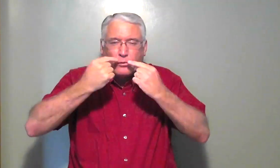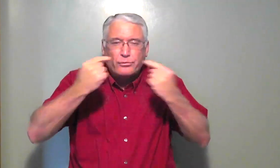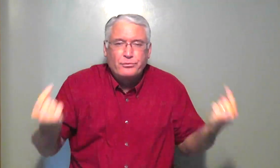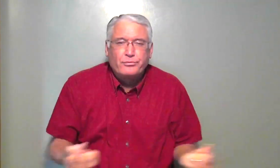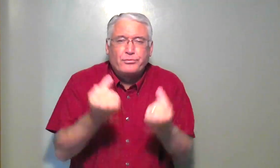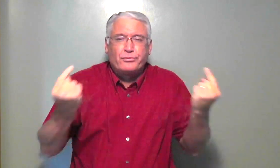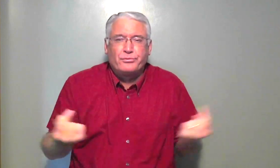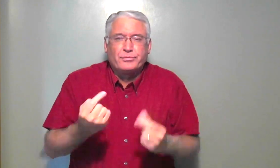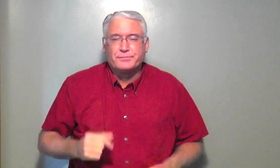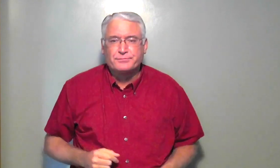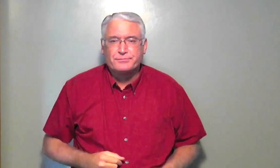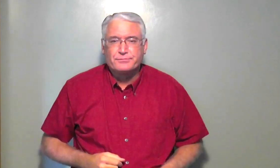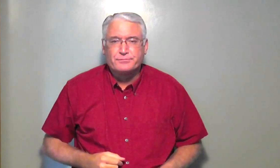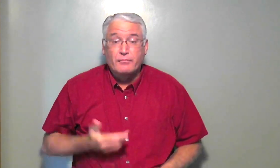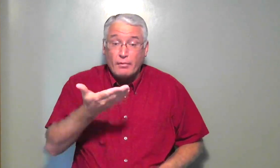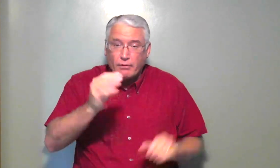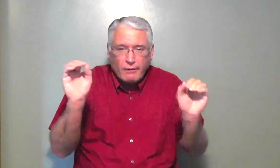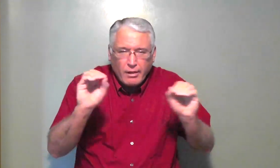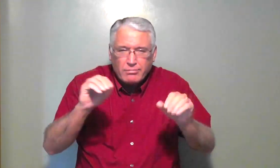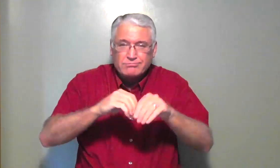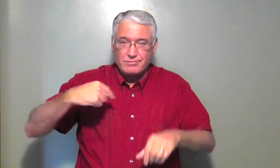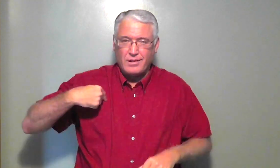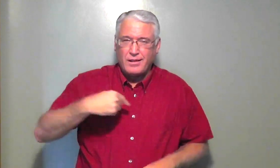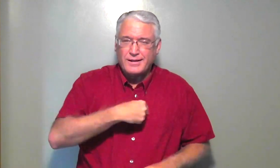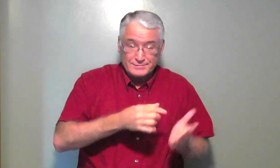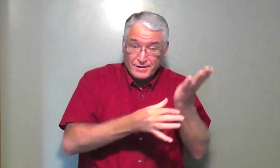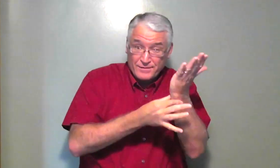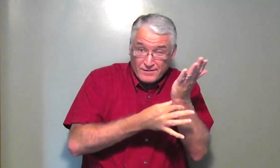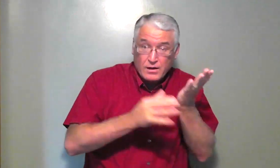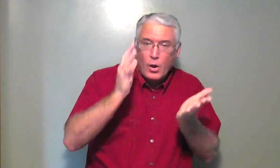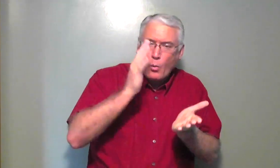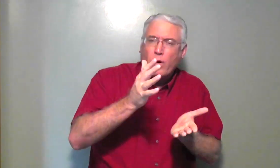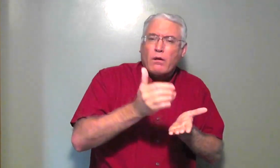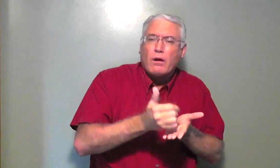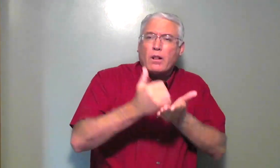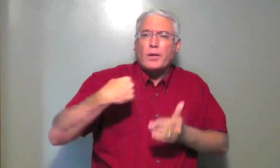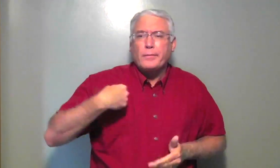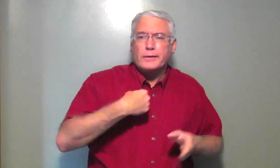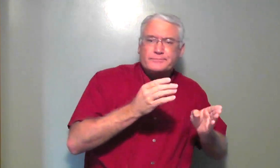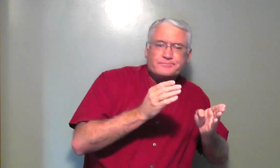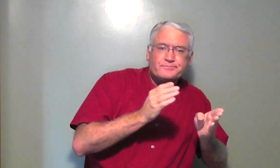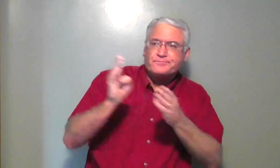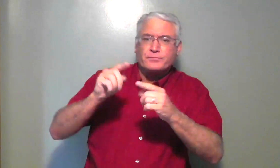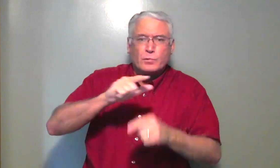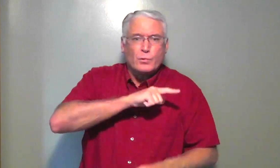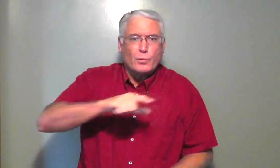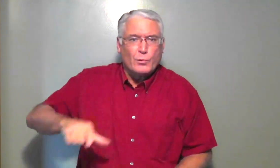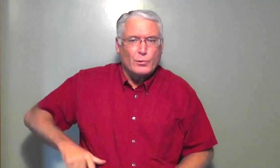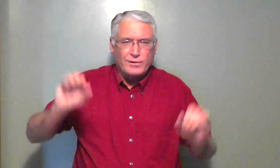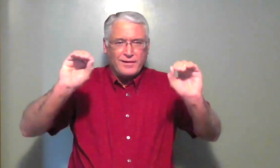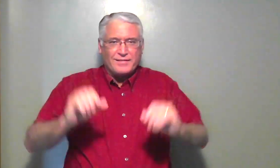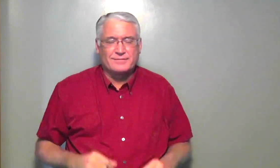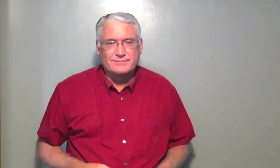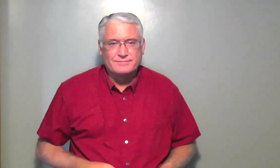the darkness of sin. There is nothing in our flesh that will help us to turn to the Lord. Nothing.